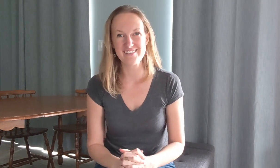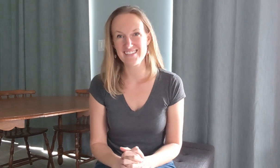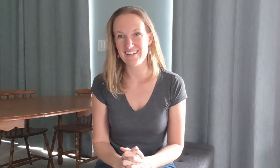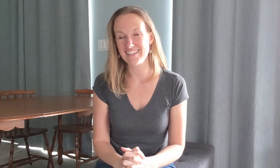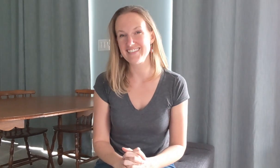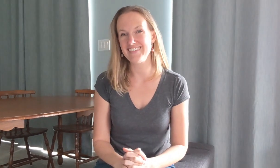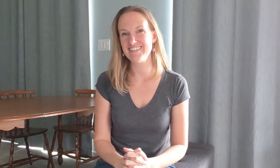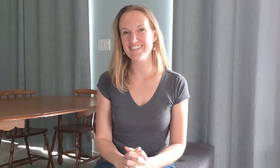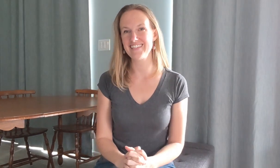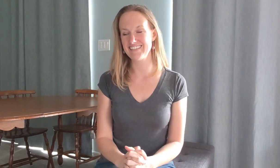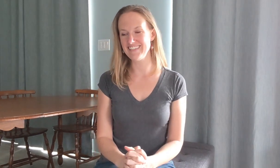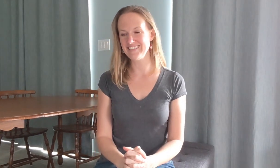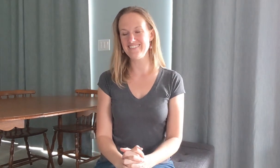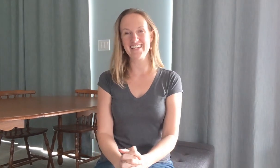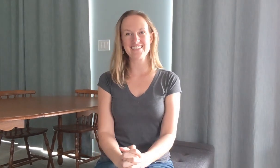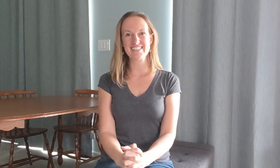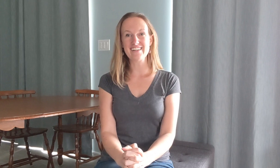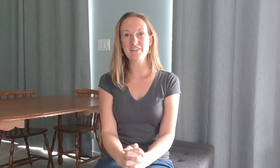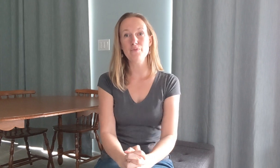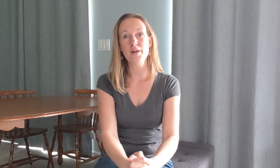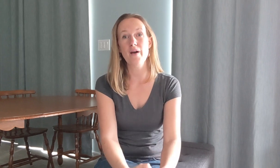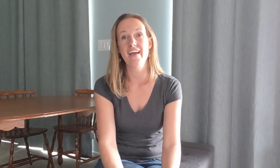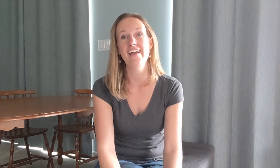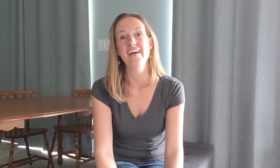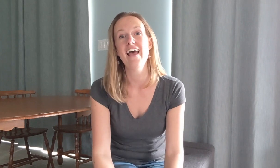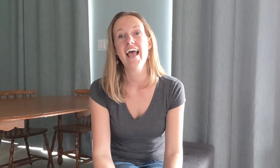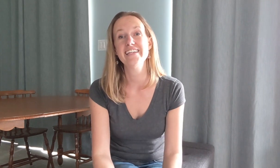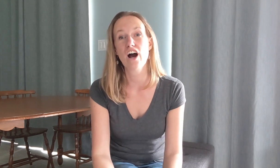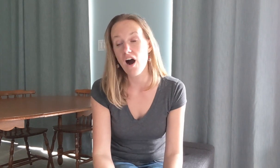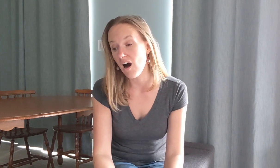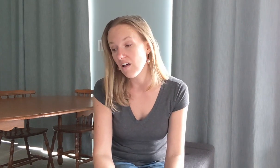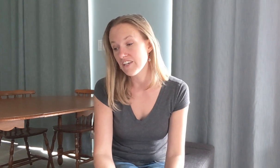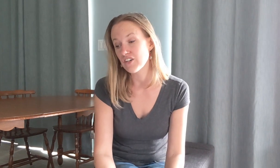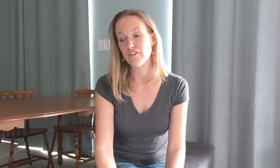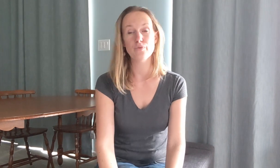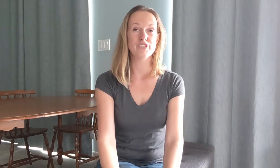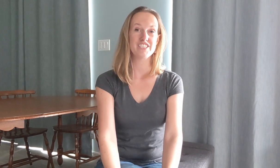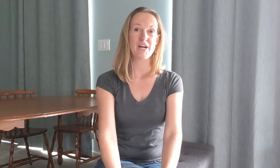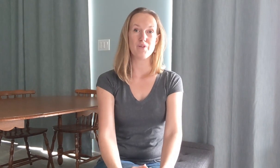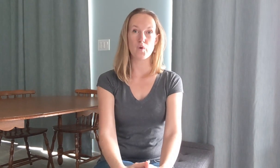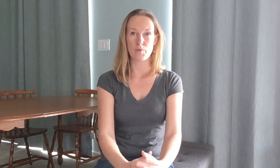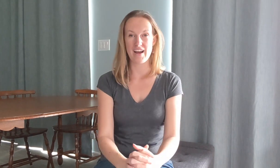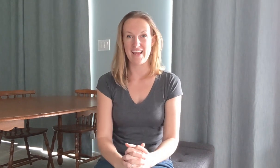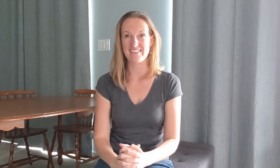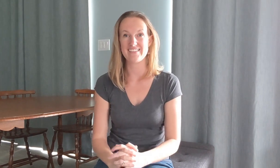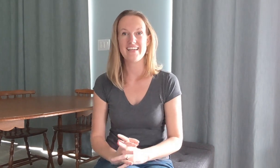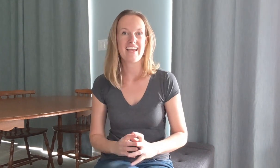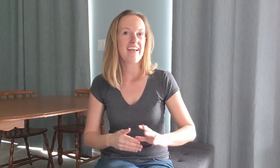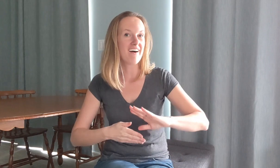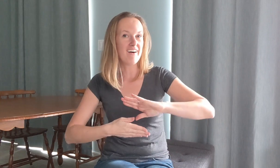signs that you need to learn so get started right away and all the earth will shout your praise okay all